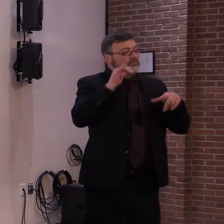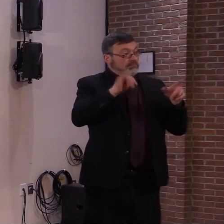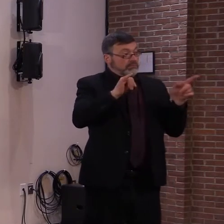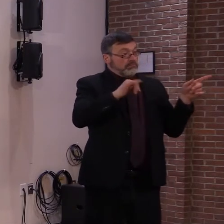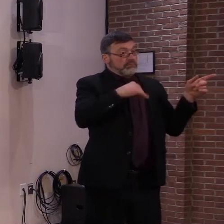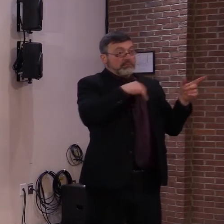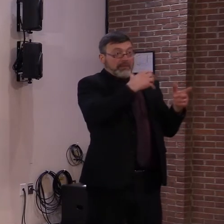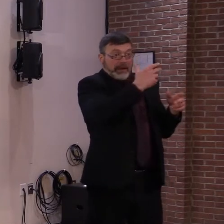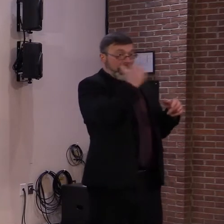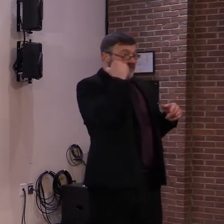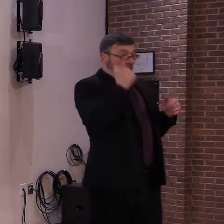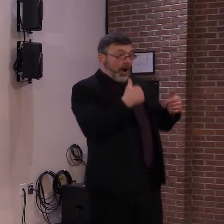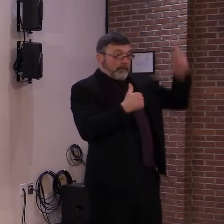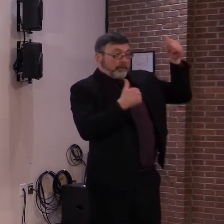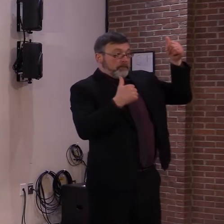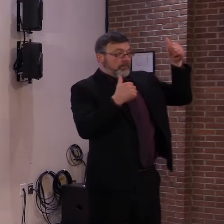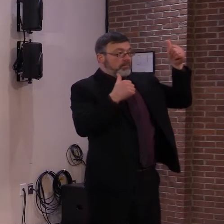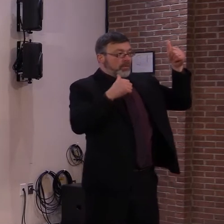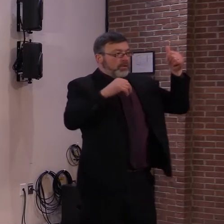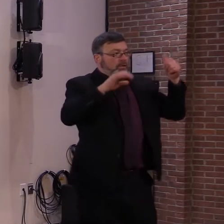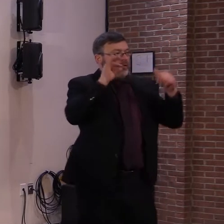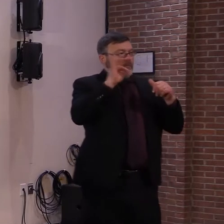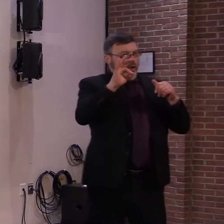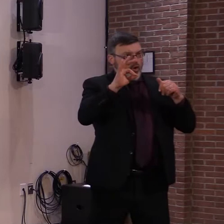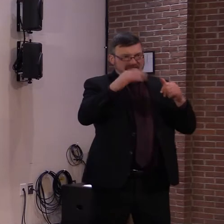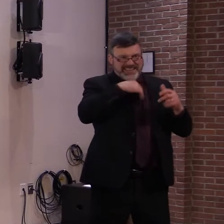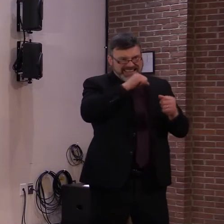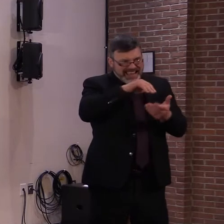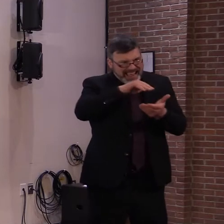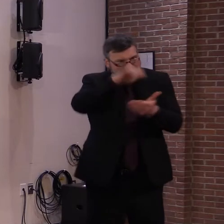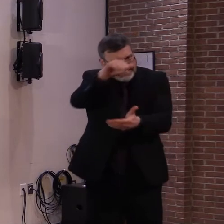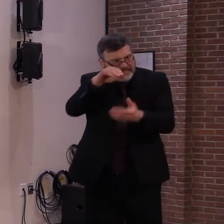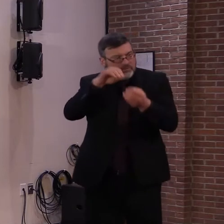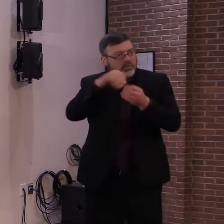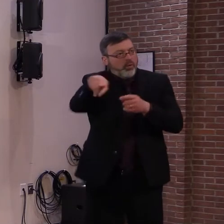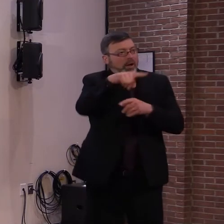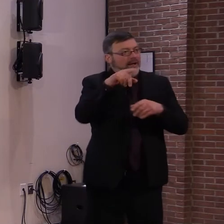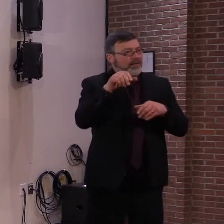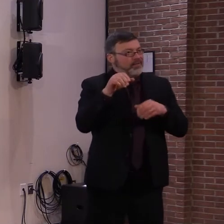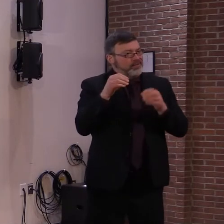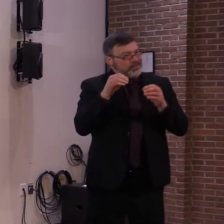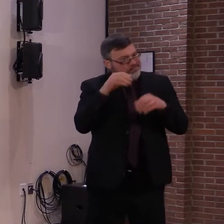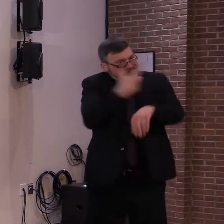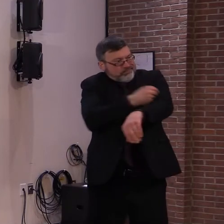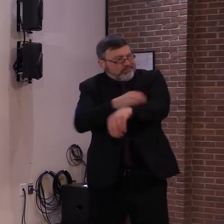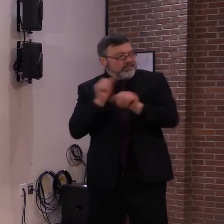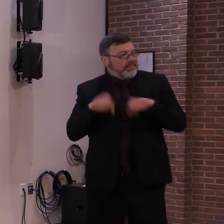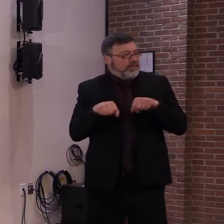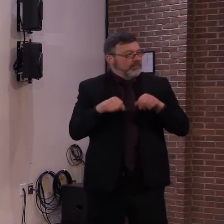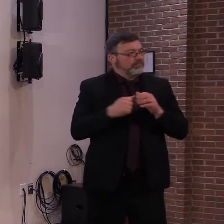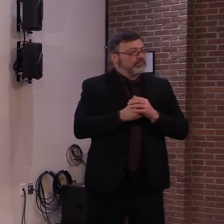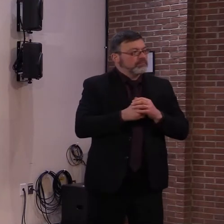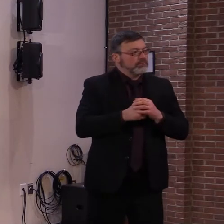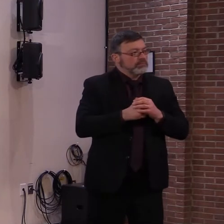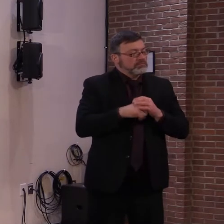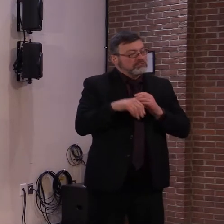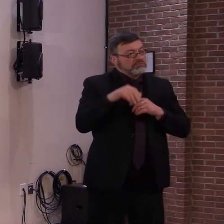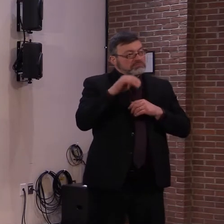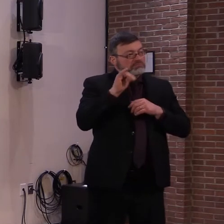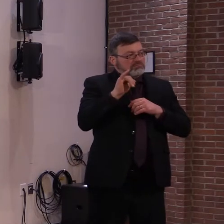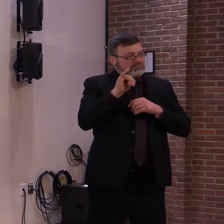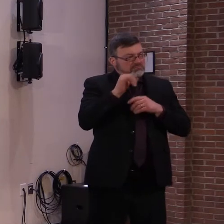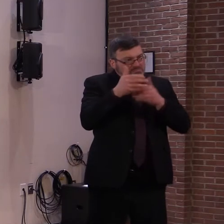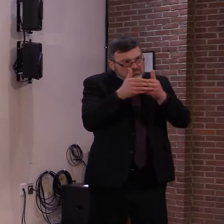them faster. Since March, we have designed, implemented, and calibrated several